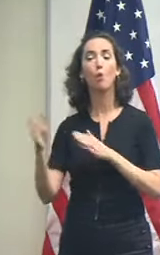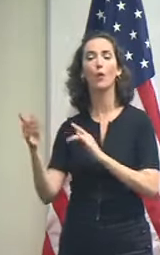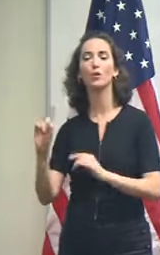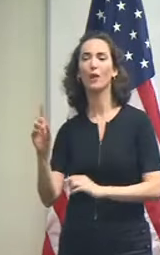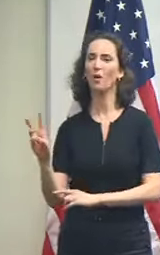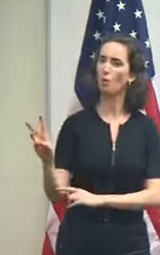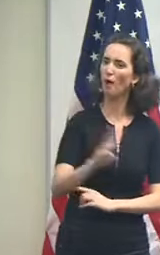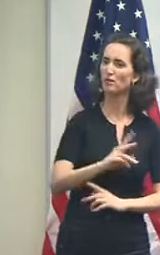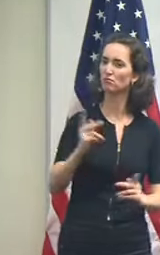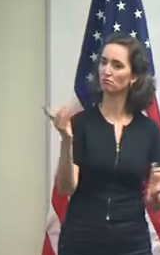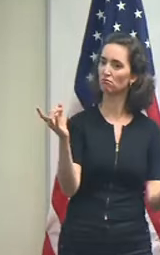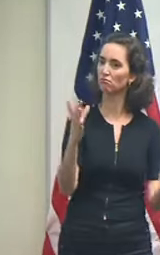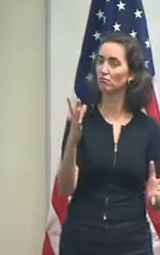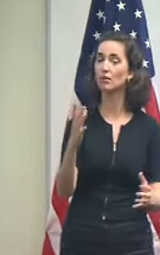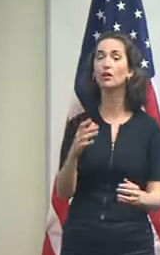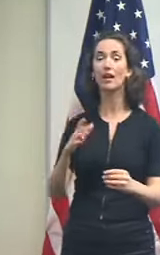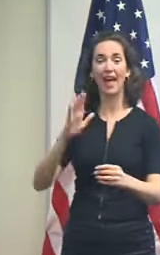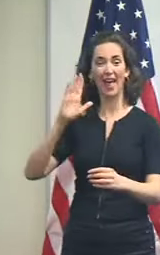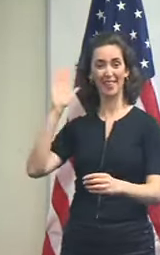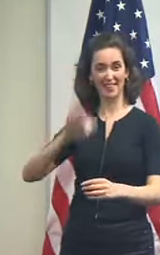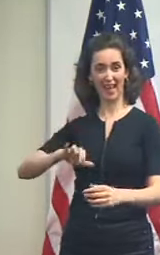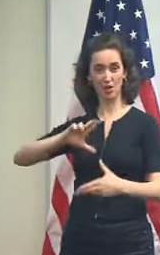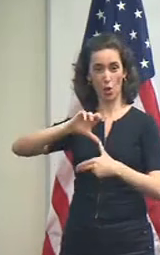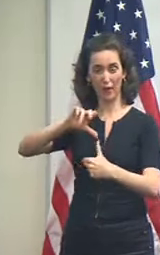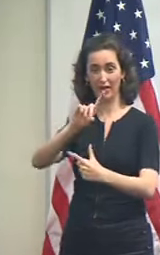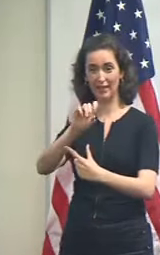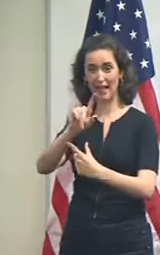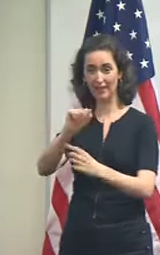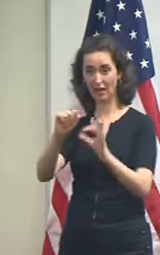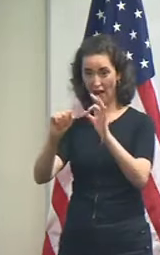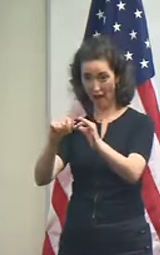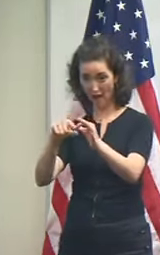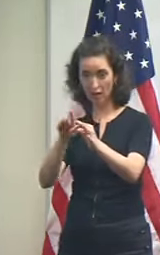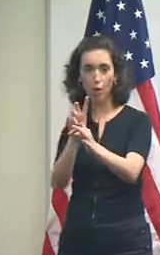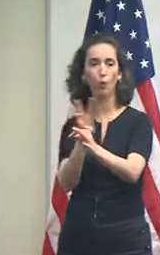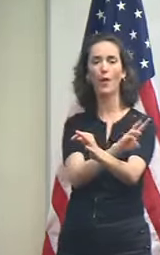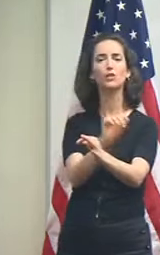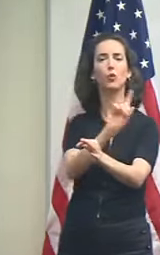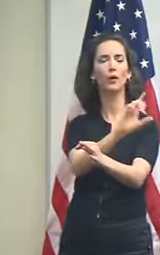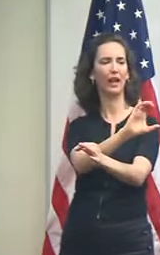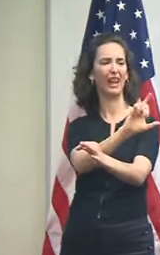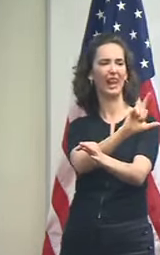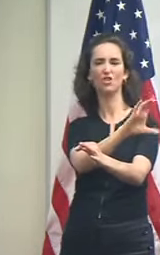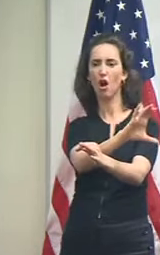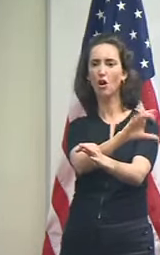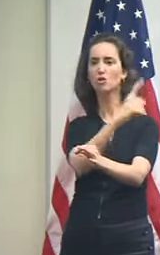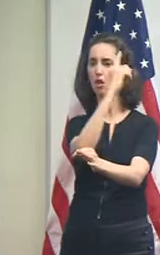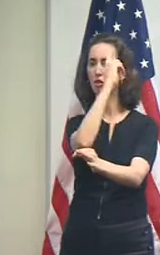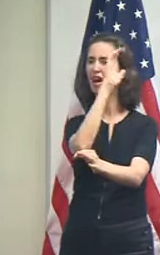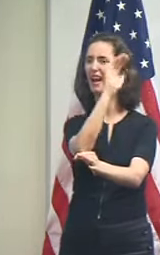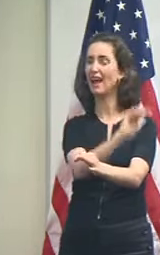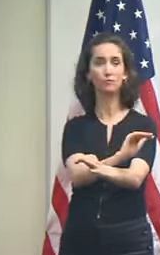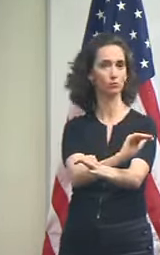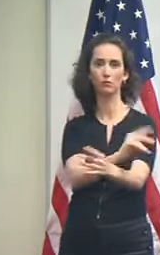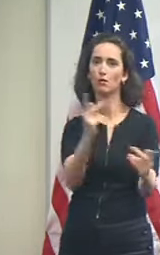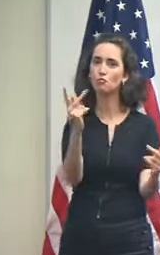all of Lake Charles was on the west side of that storm track and it did receive significant wind damage as well.